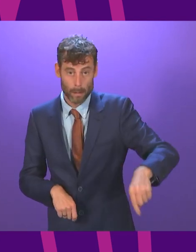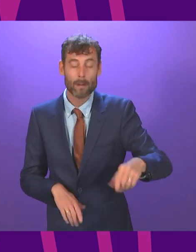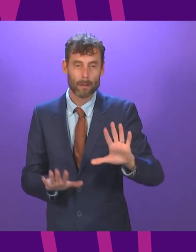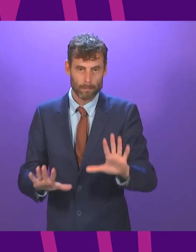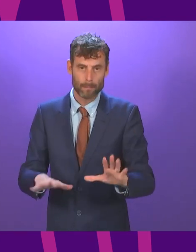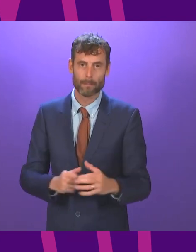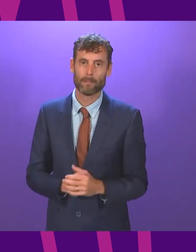the